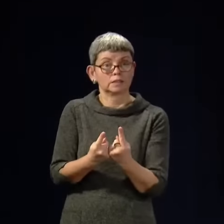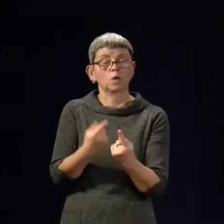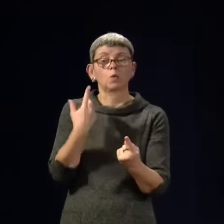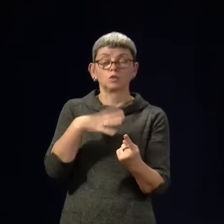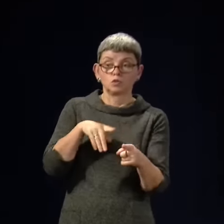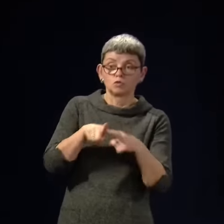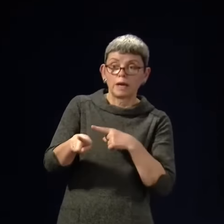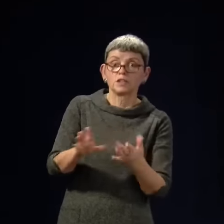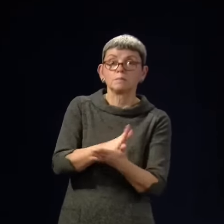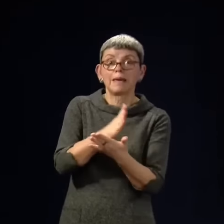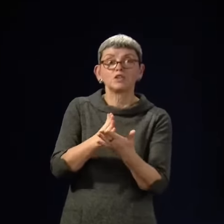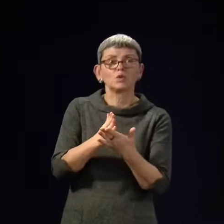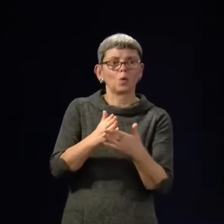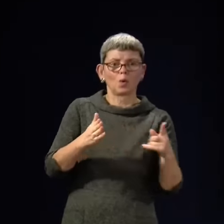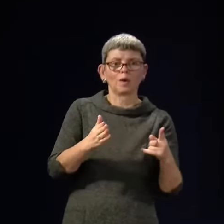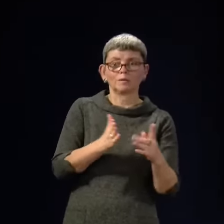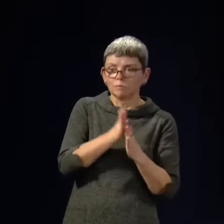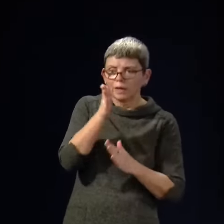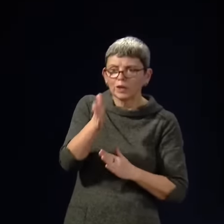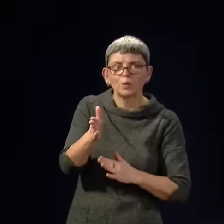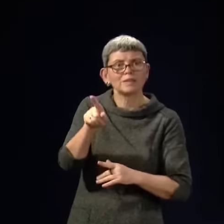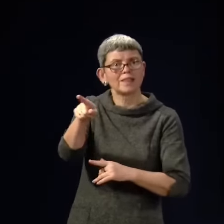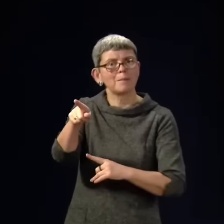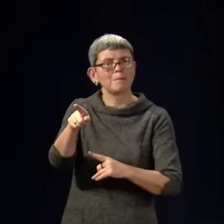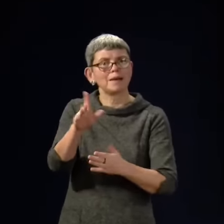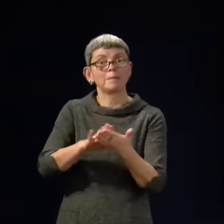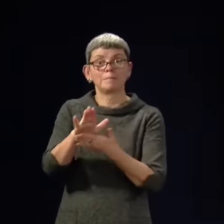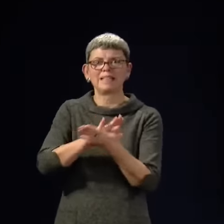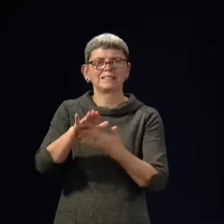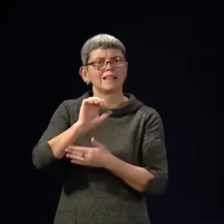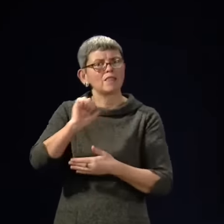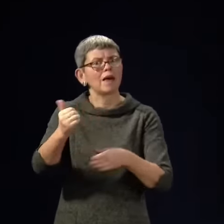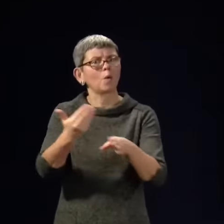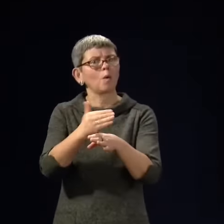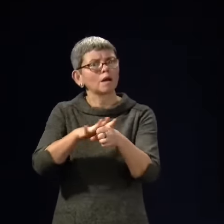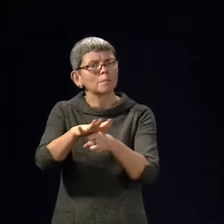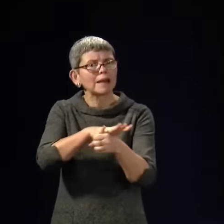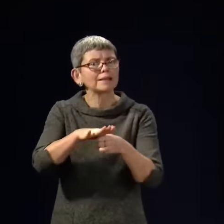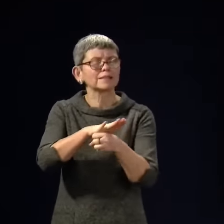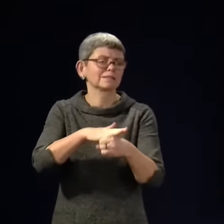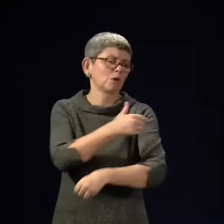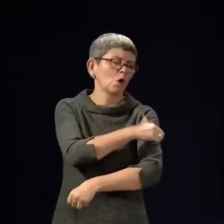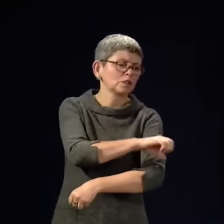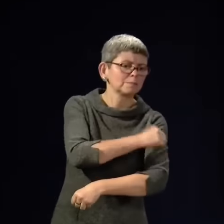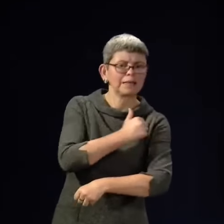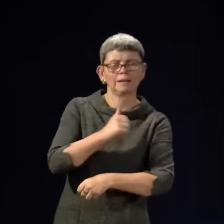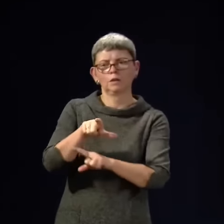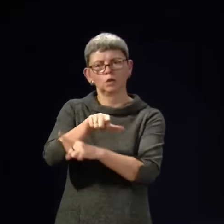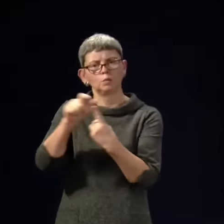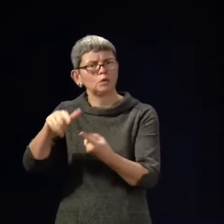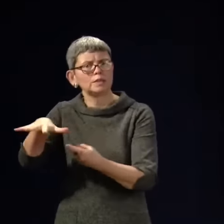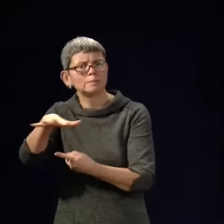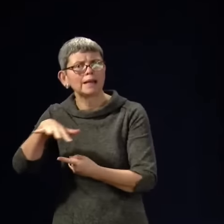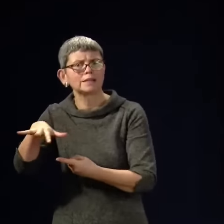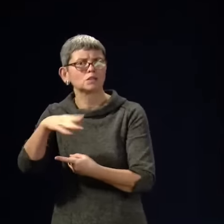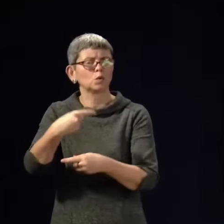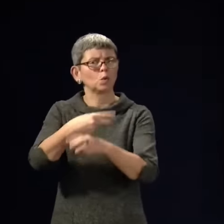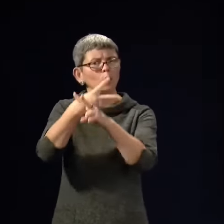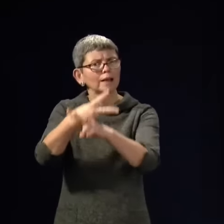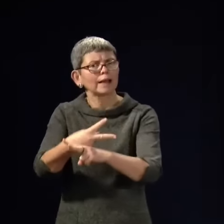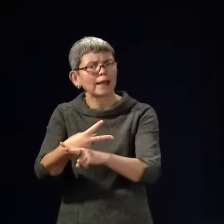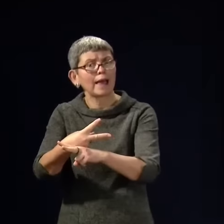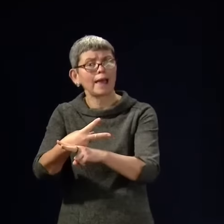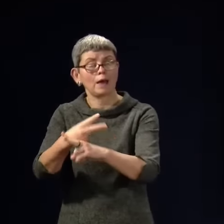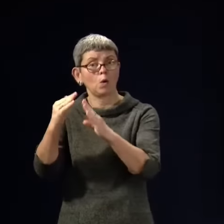sure we take the vaccination to them, to workers in situ, whether that's in hospitals, community settings, or indeed in care homes.